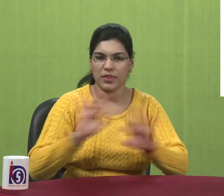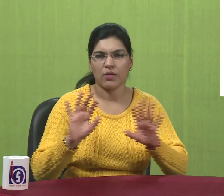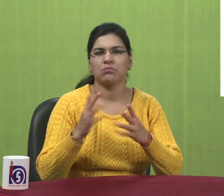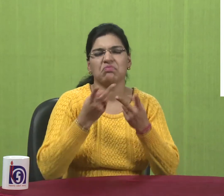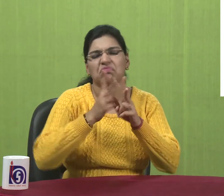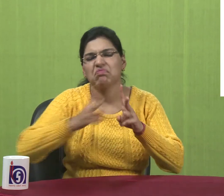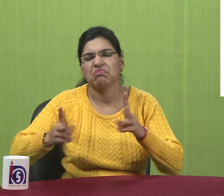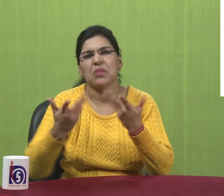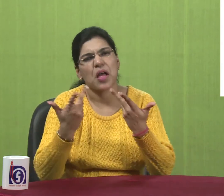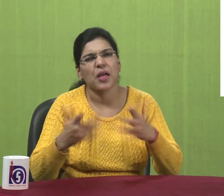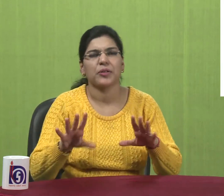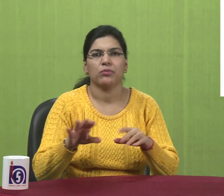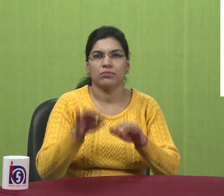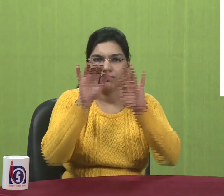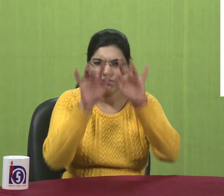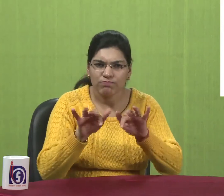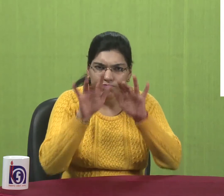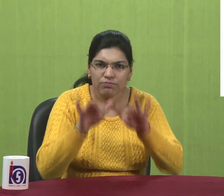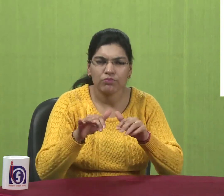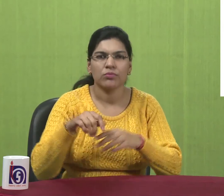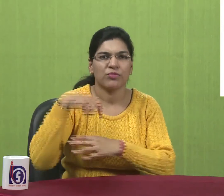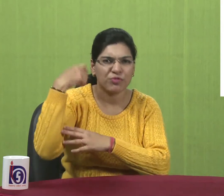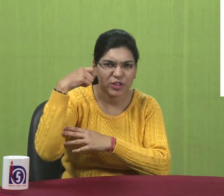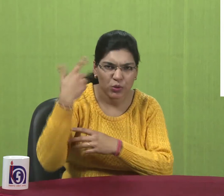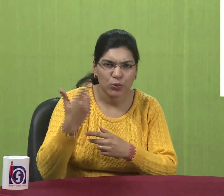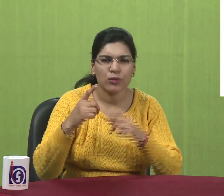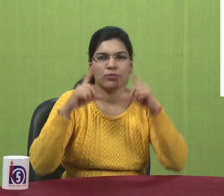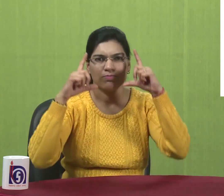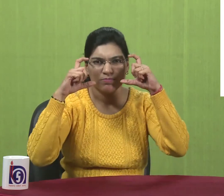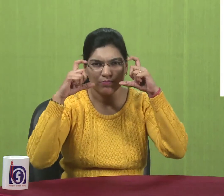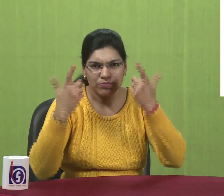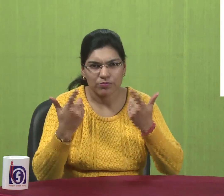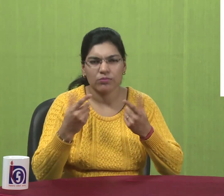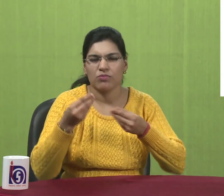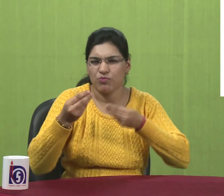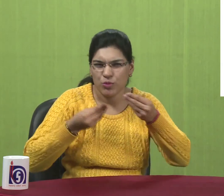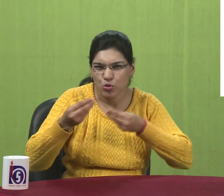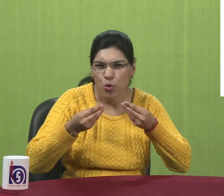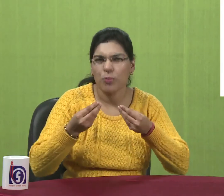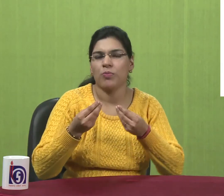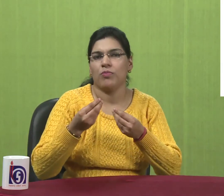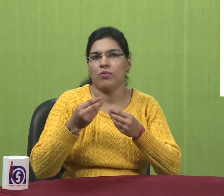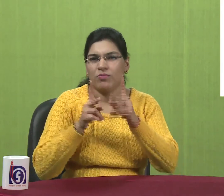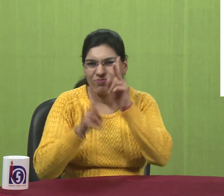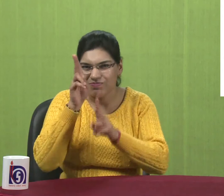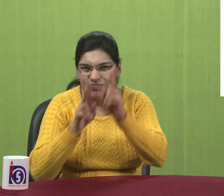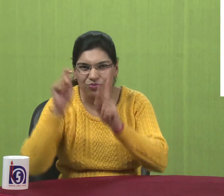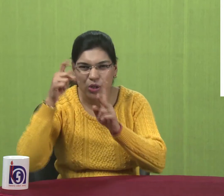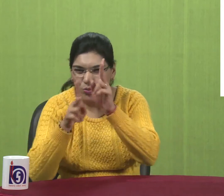So. After. All. These. Bookings. Done. Now. We. See. That. How. Do. We. Create. A. New. Folder. A. New. Folder. Displayed.